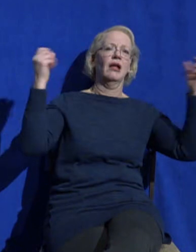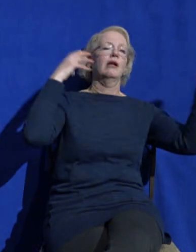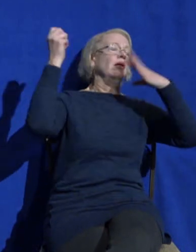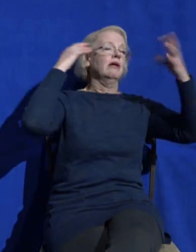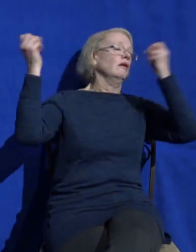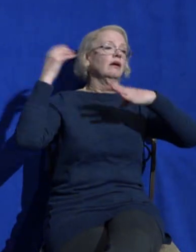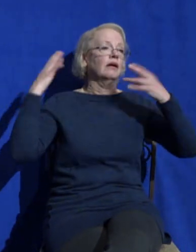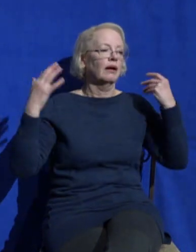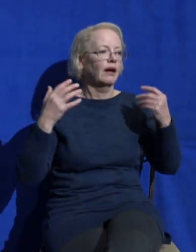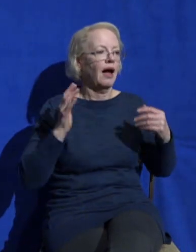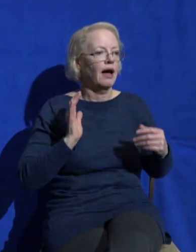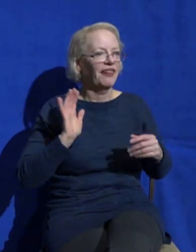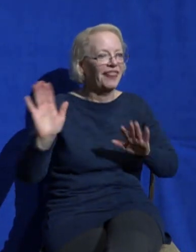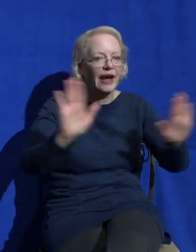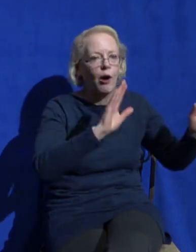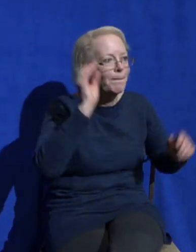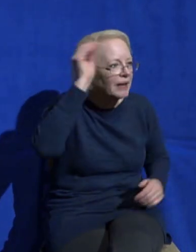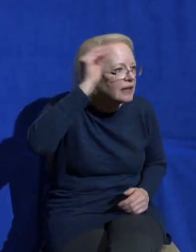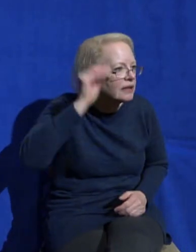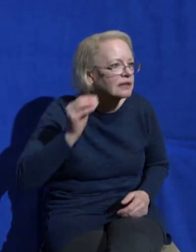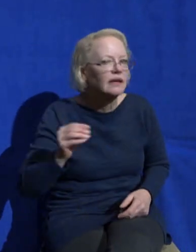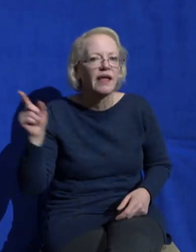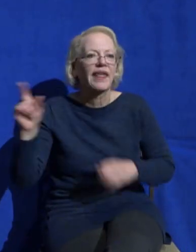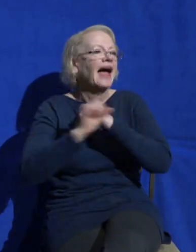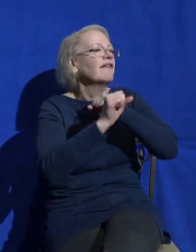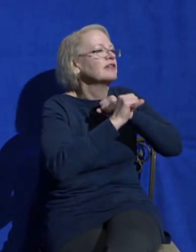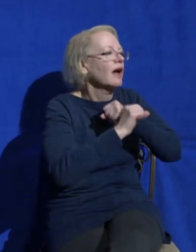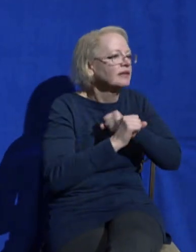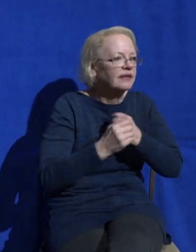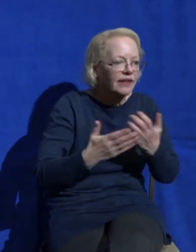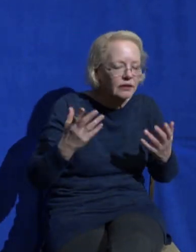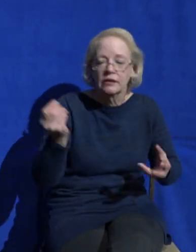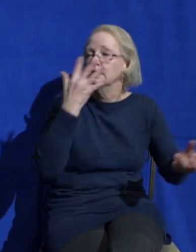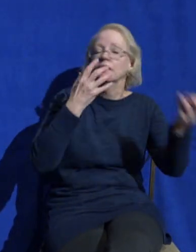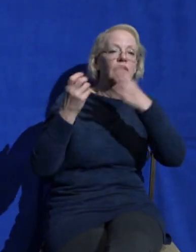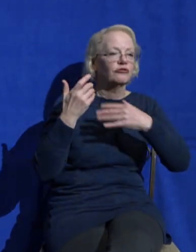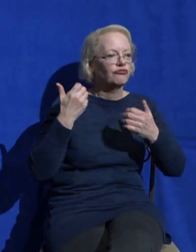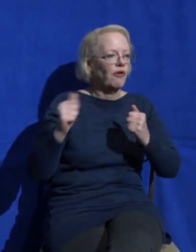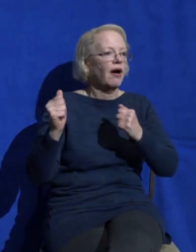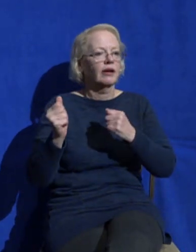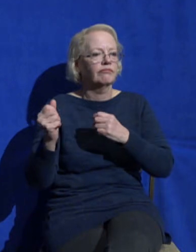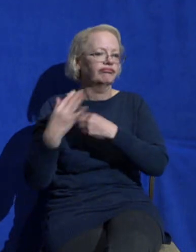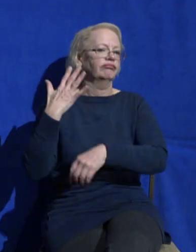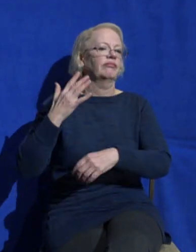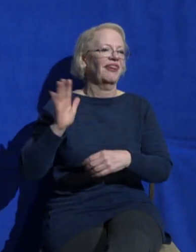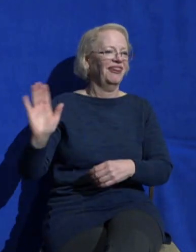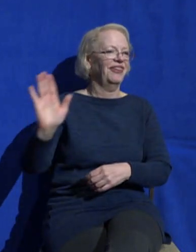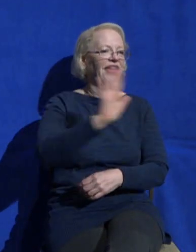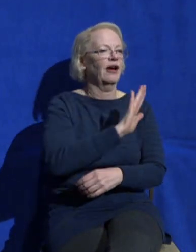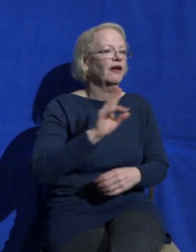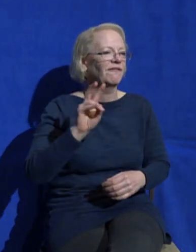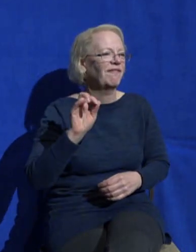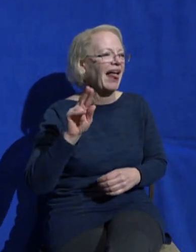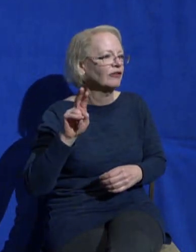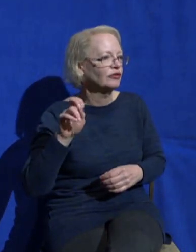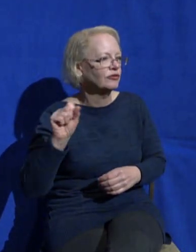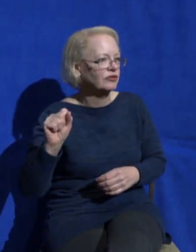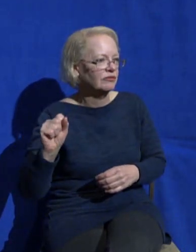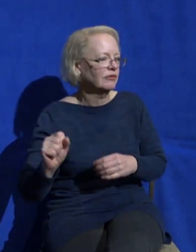opinions at us advertising their products to us trying to impose their values on us the voices of social media of the news of our friends